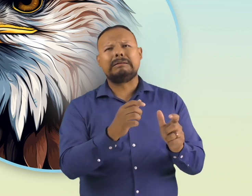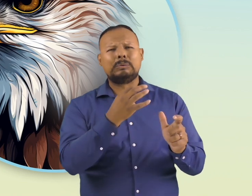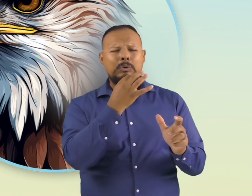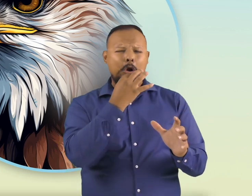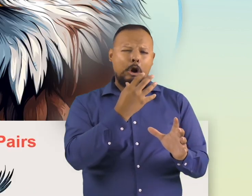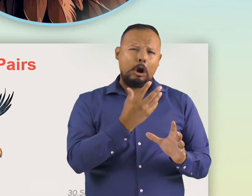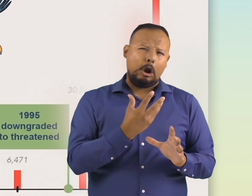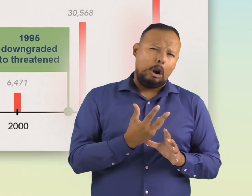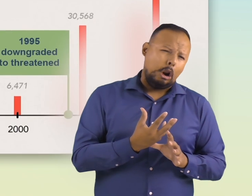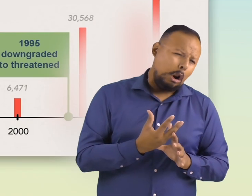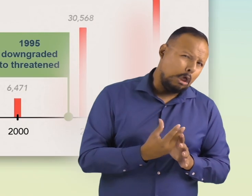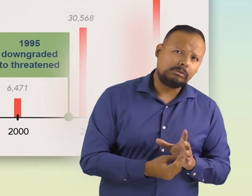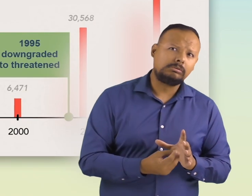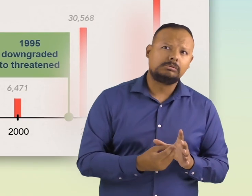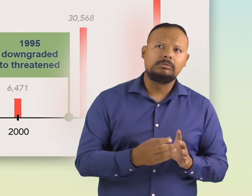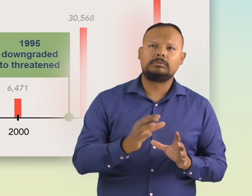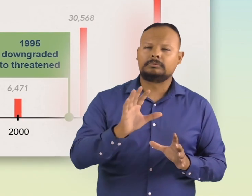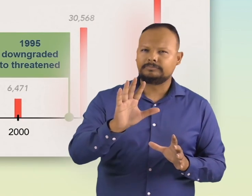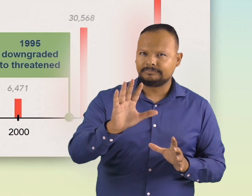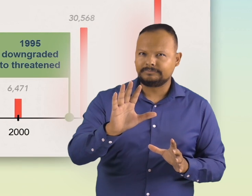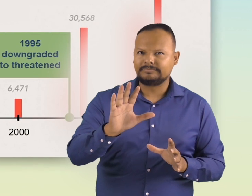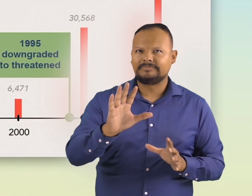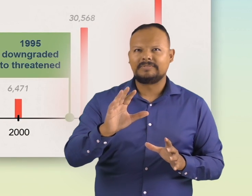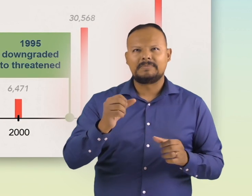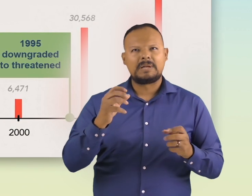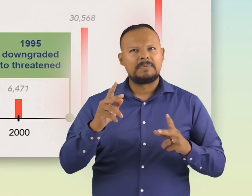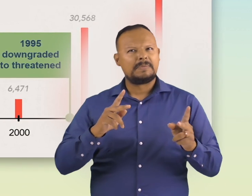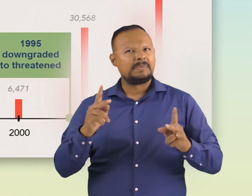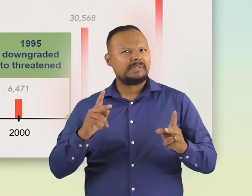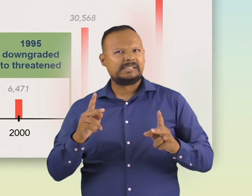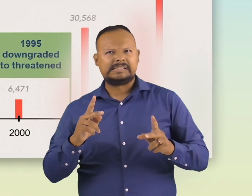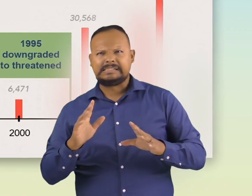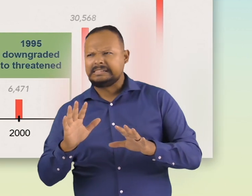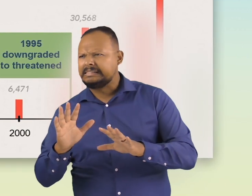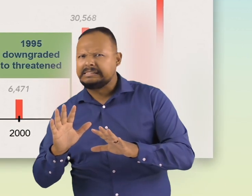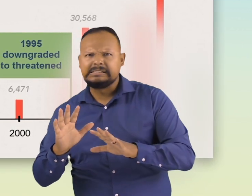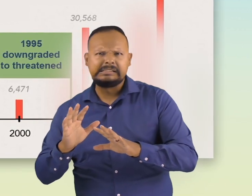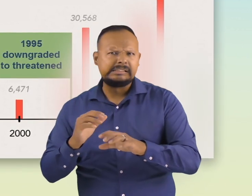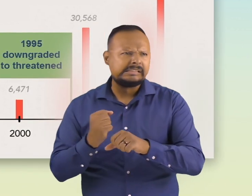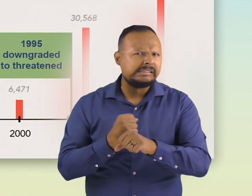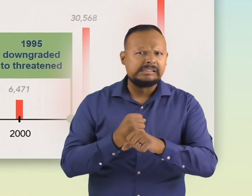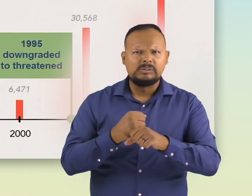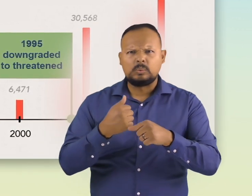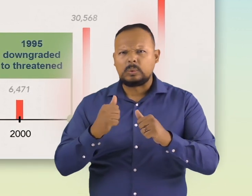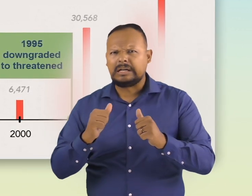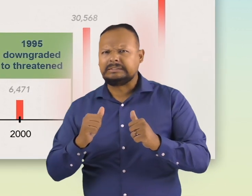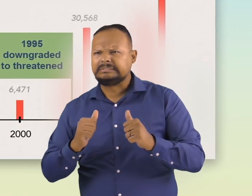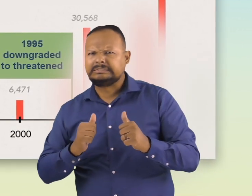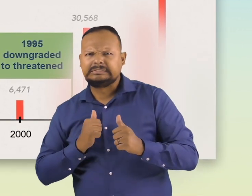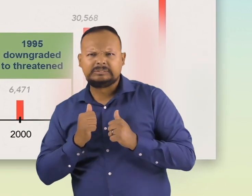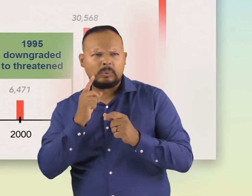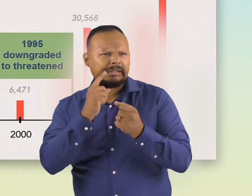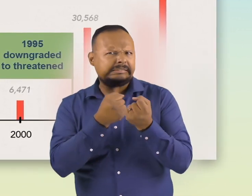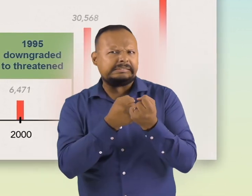However, thanks to many conservation efforts, the American Eagle was